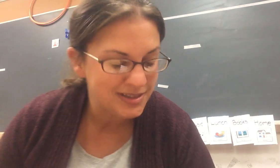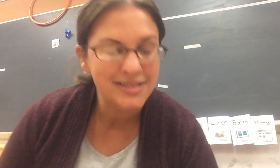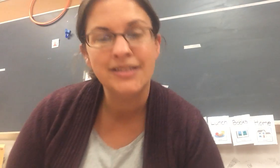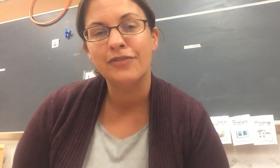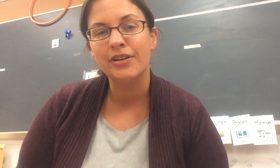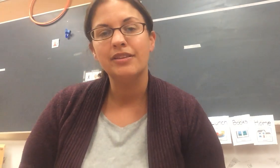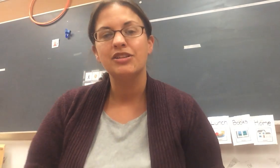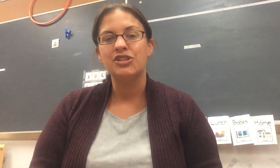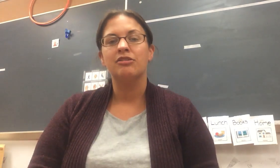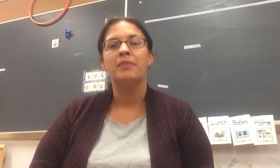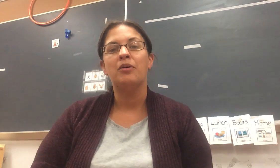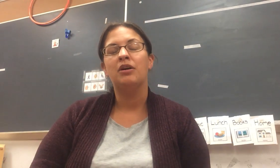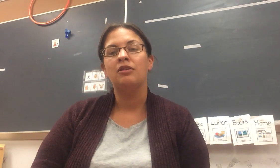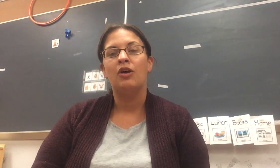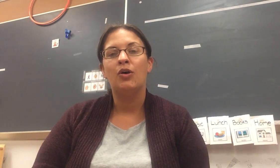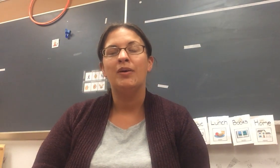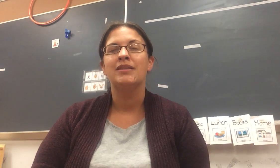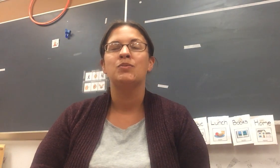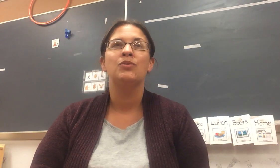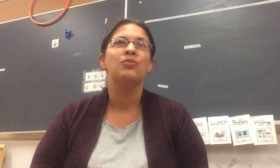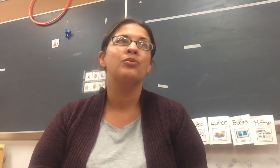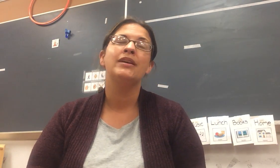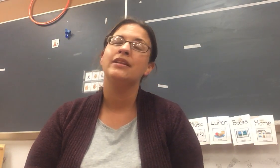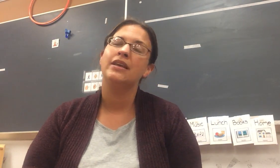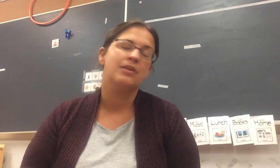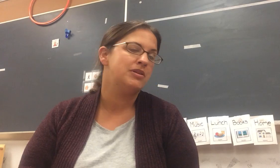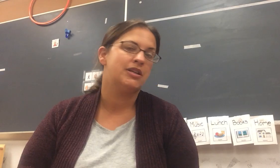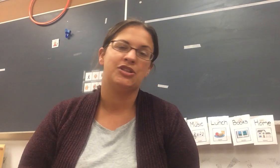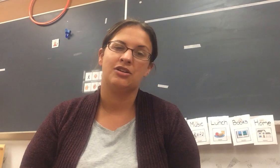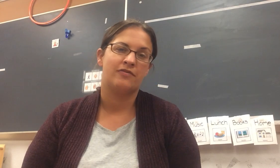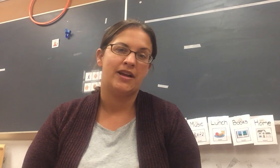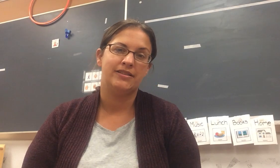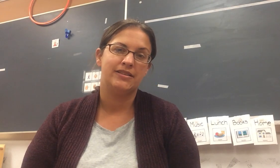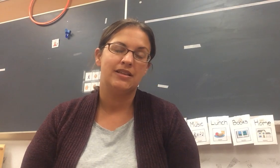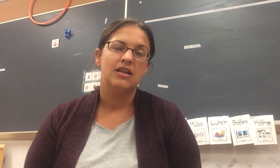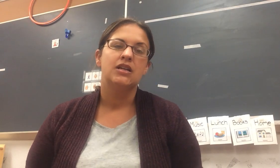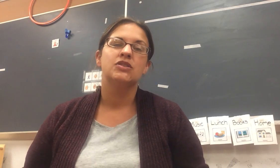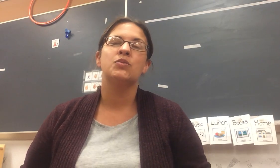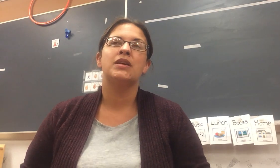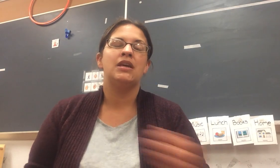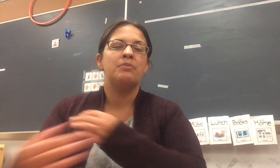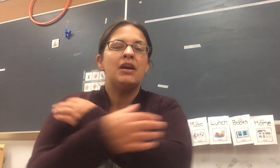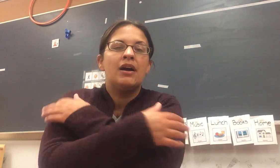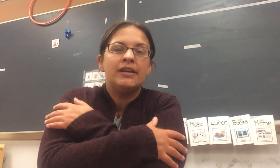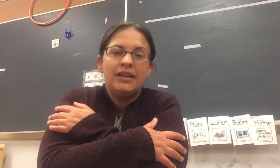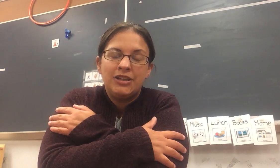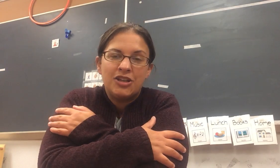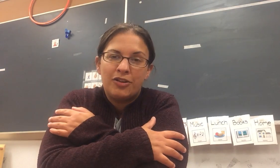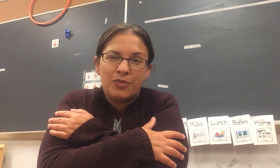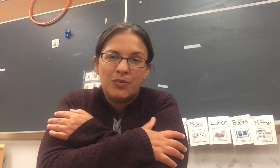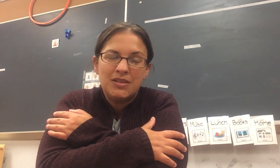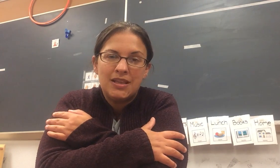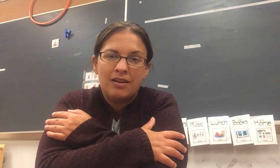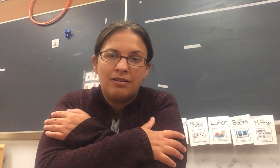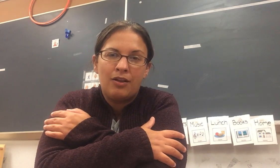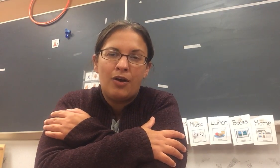what's different this year about hello is we really can't be touching our friends. So we can't be hugging each other when we say hello.